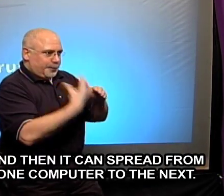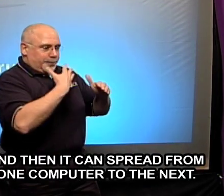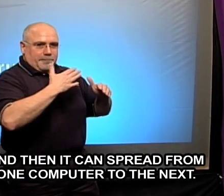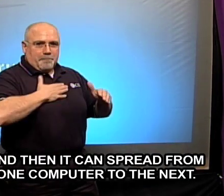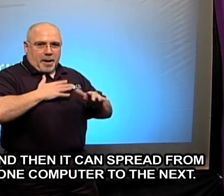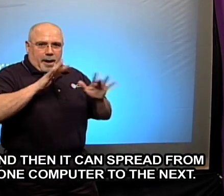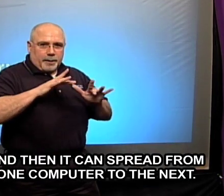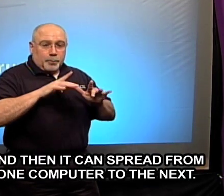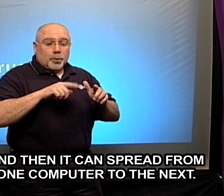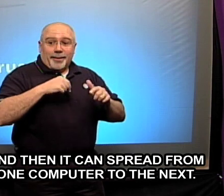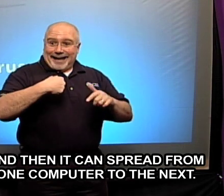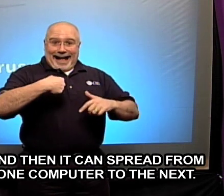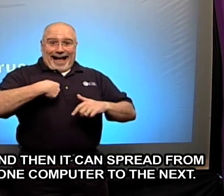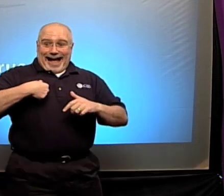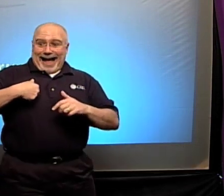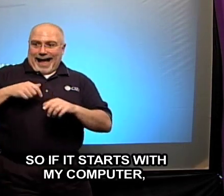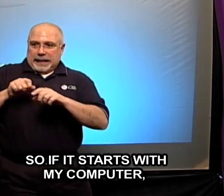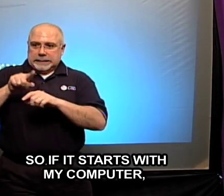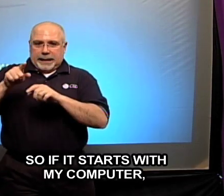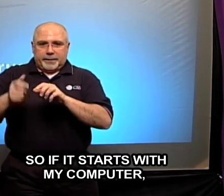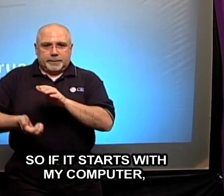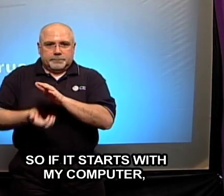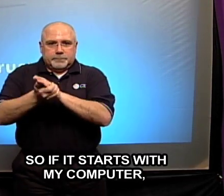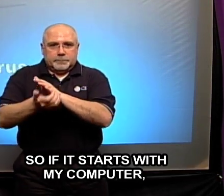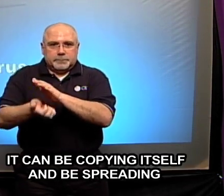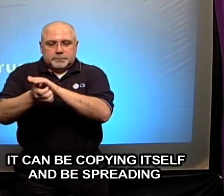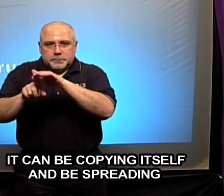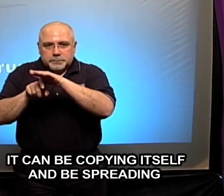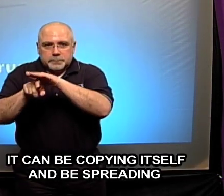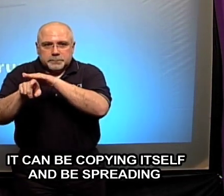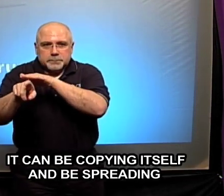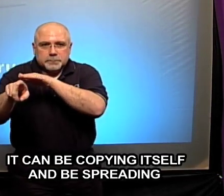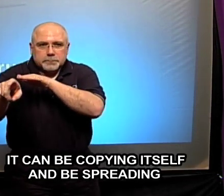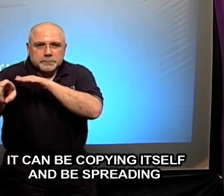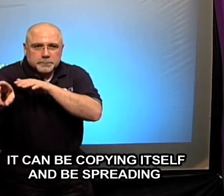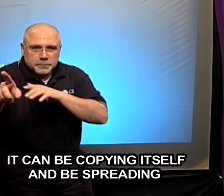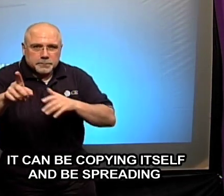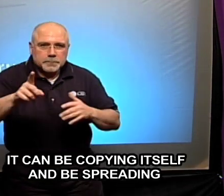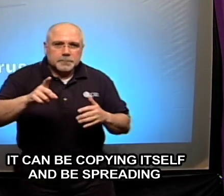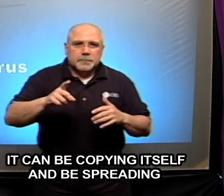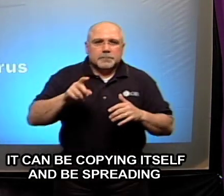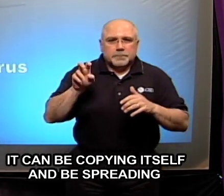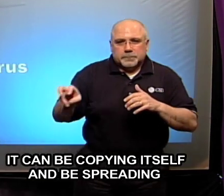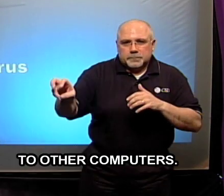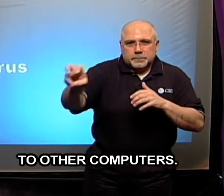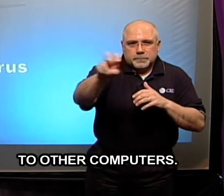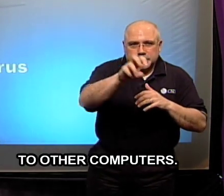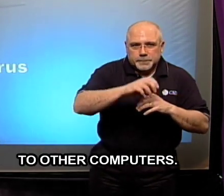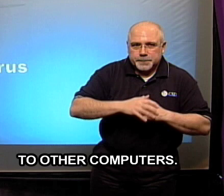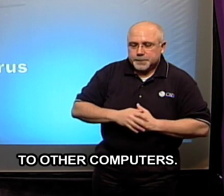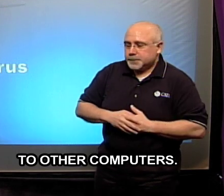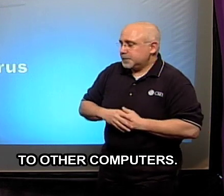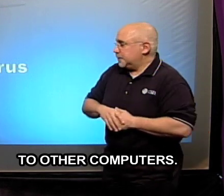computer to the next so if it starts with my computer I can be copying or it can be copying itself and be spreading to other computers